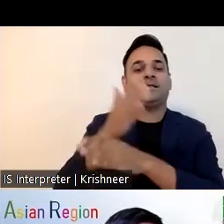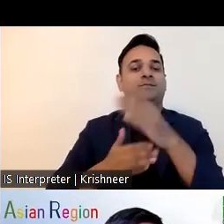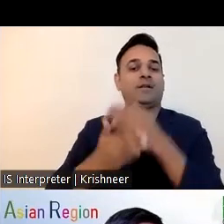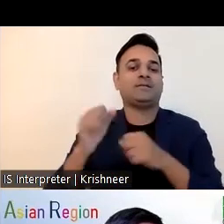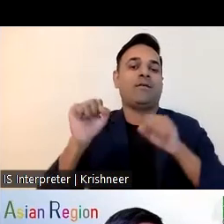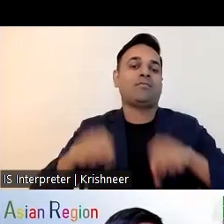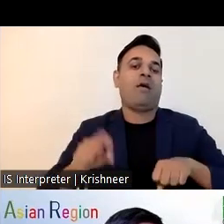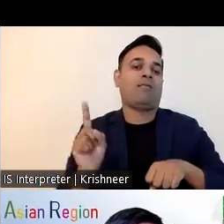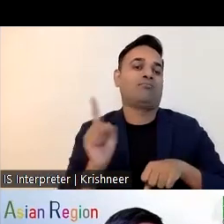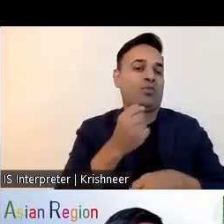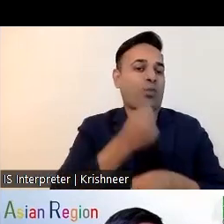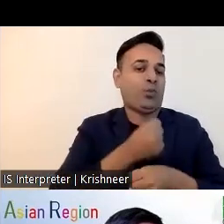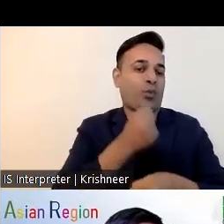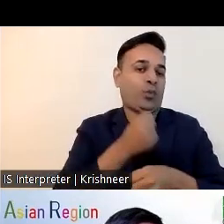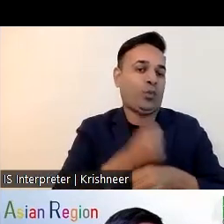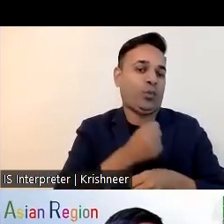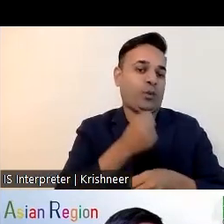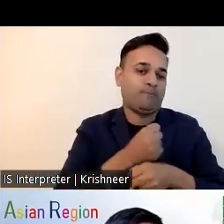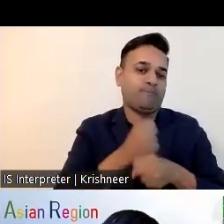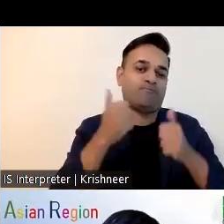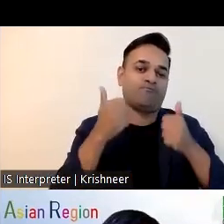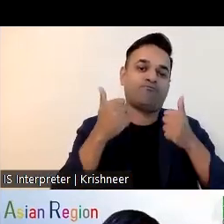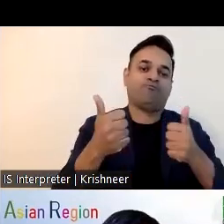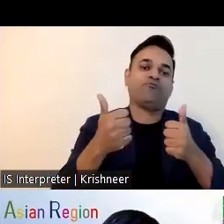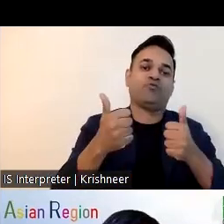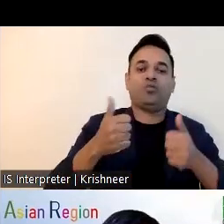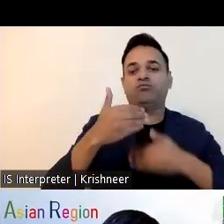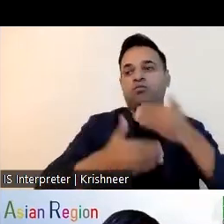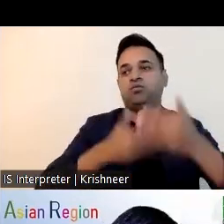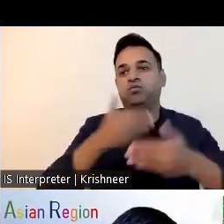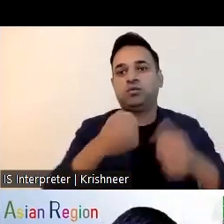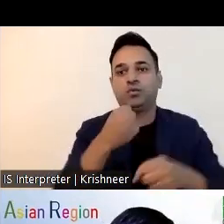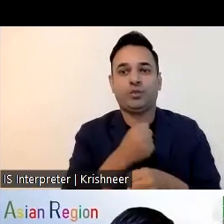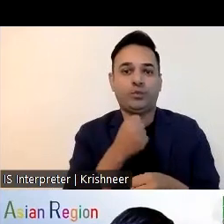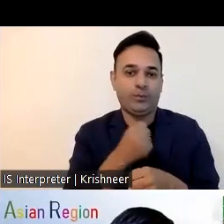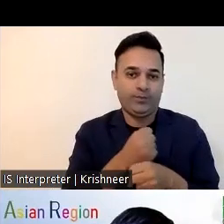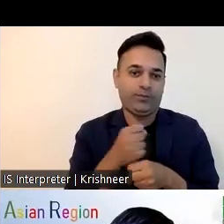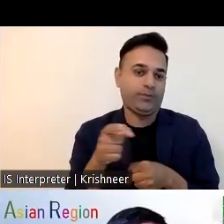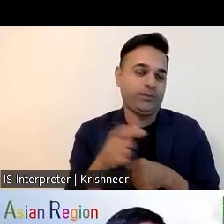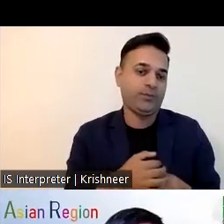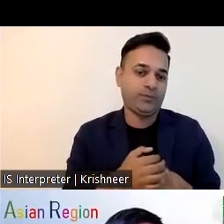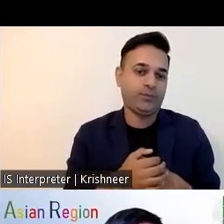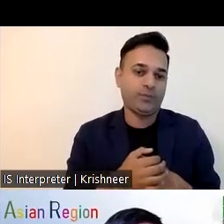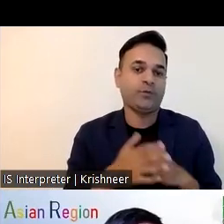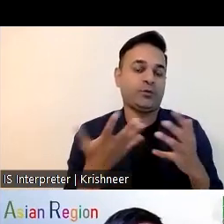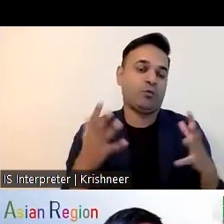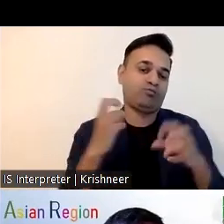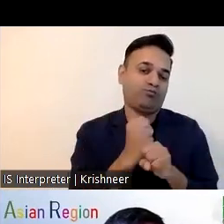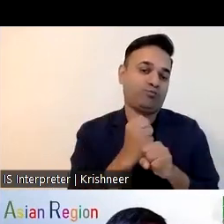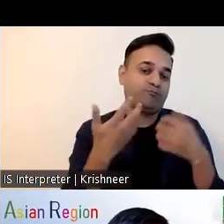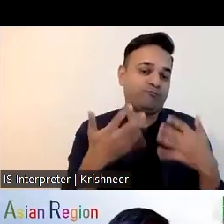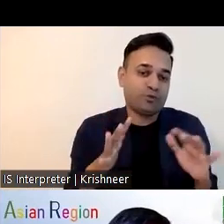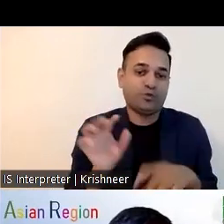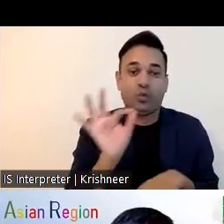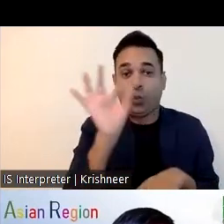my end if you have any queries uh please feel free to our uh chat or ask using qinization and i'm